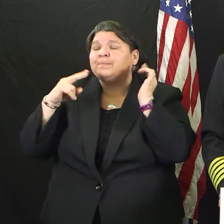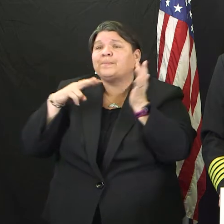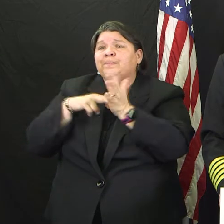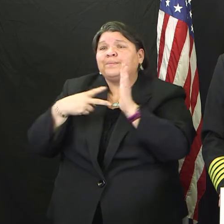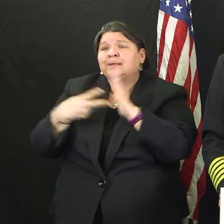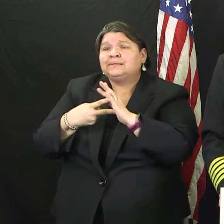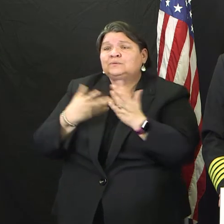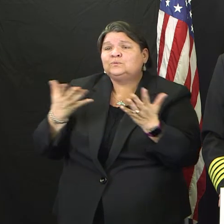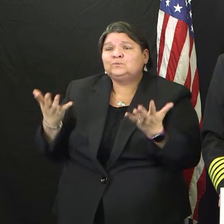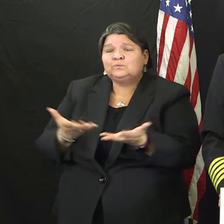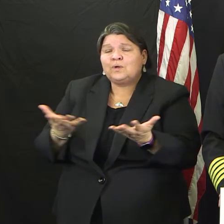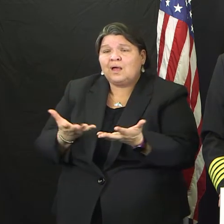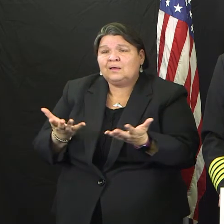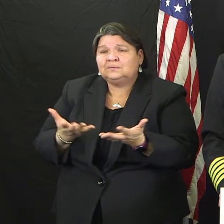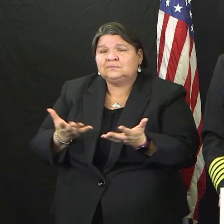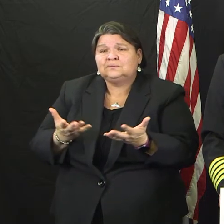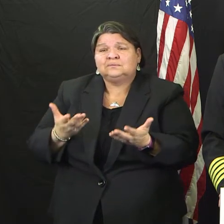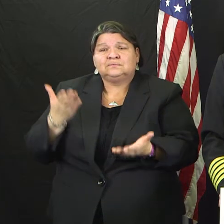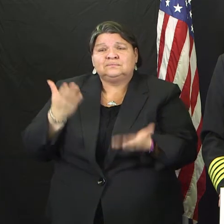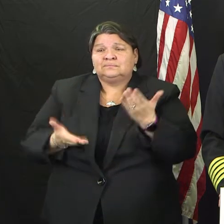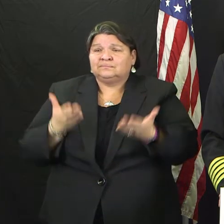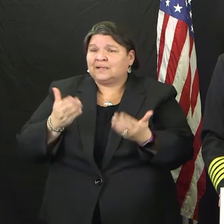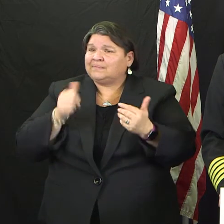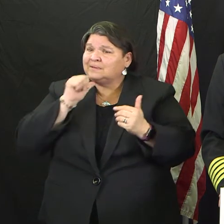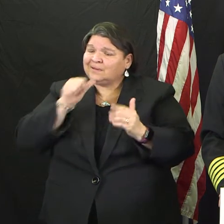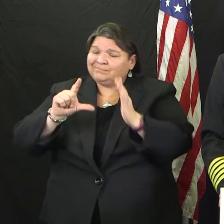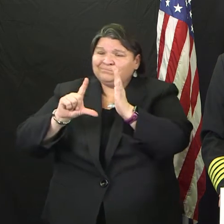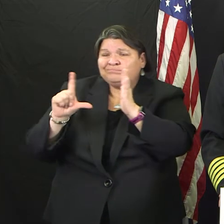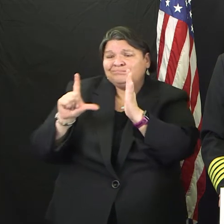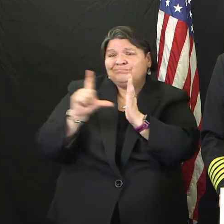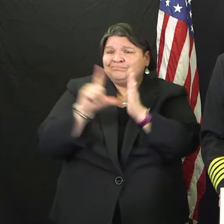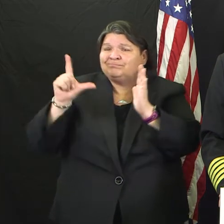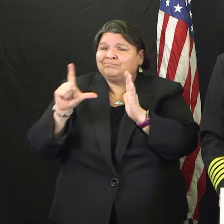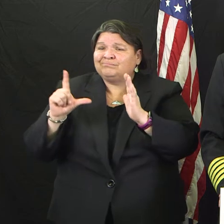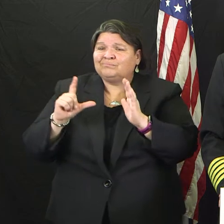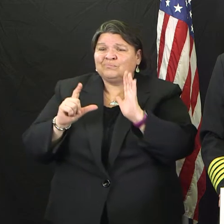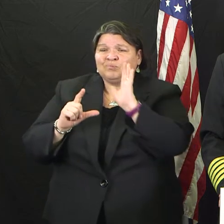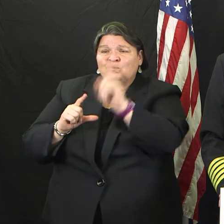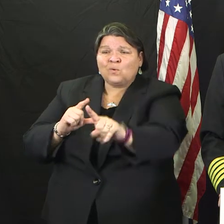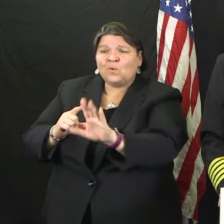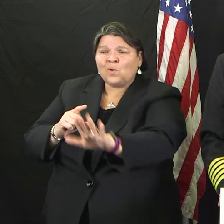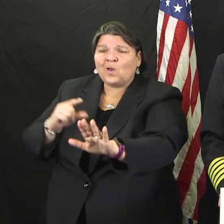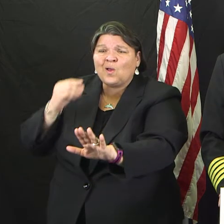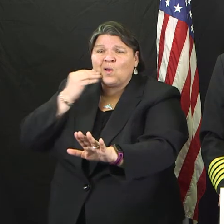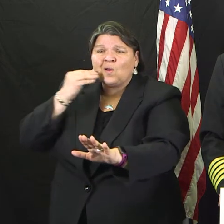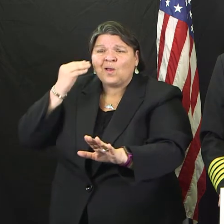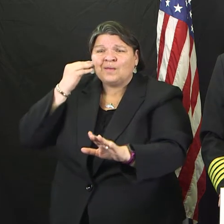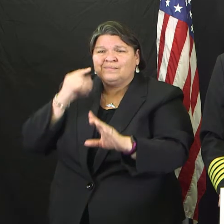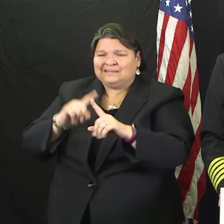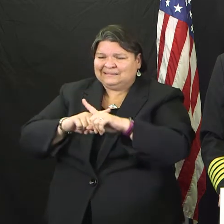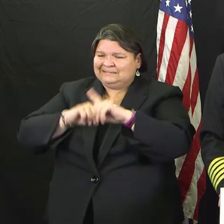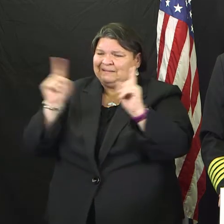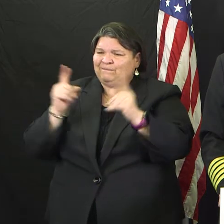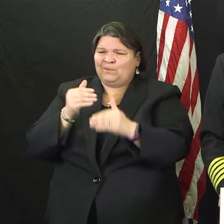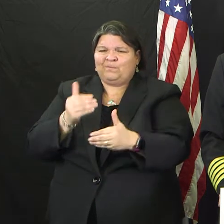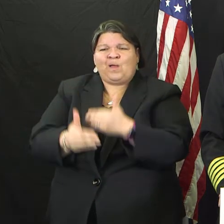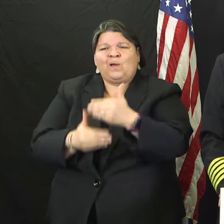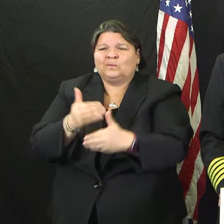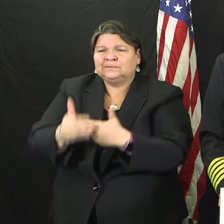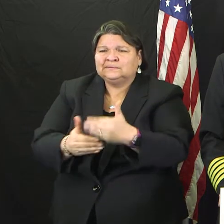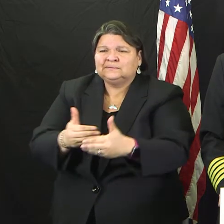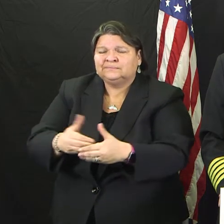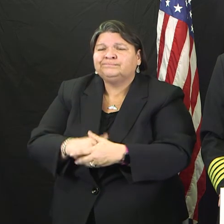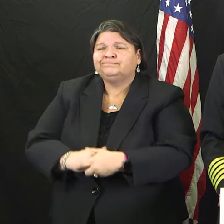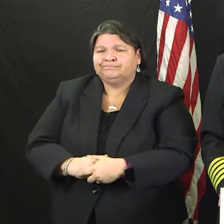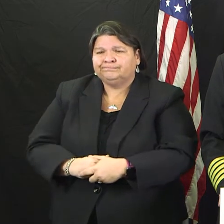house when you pick up the phone and dial 911. Today, we are beginning to determine what the complexity of the